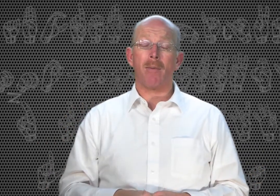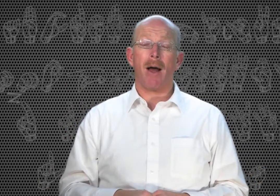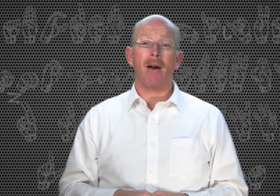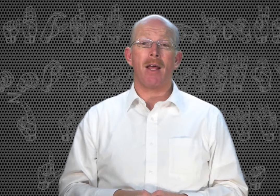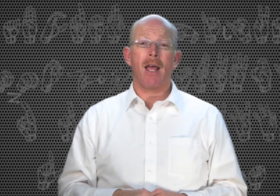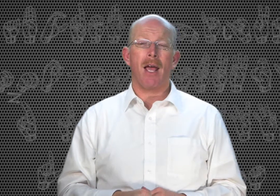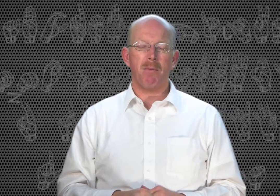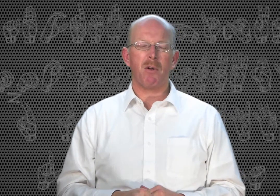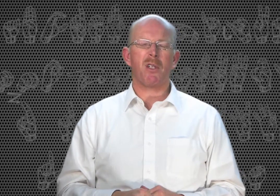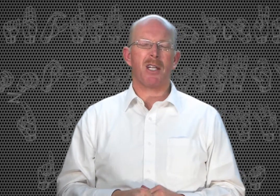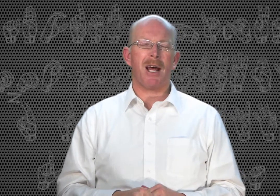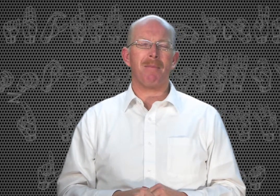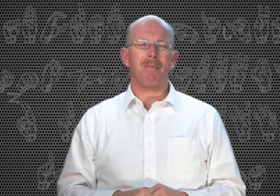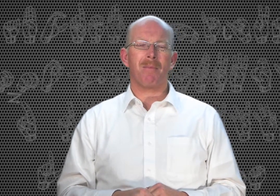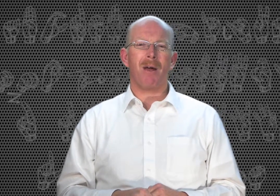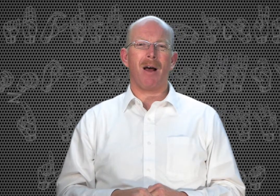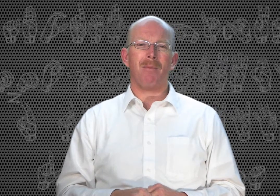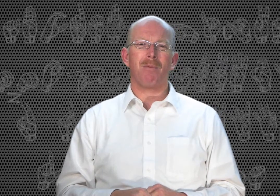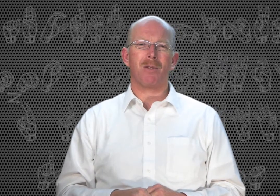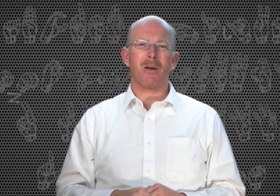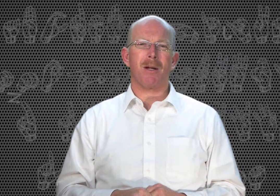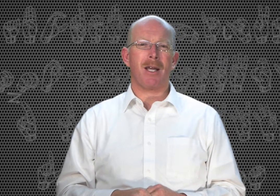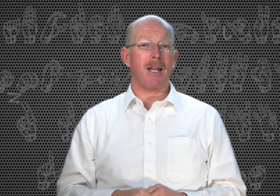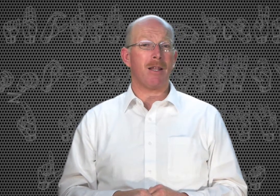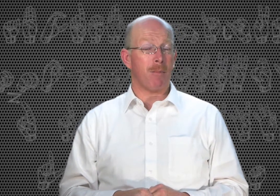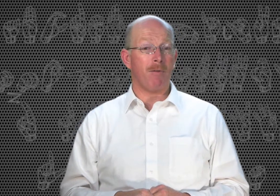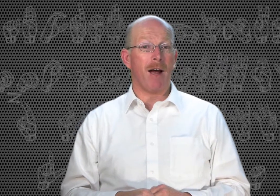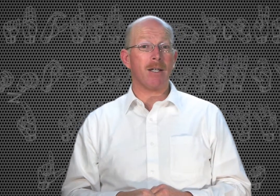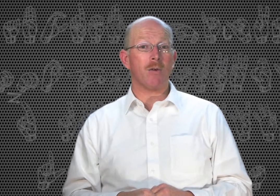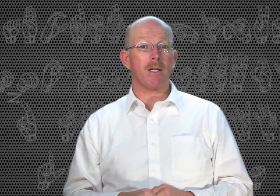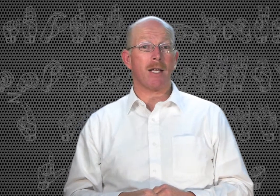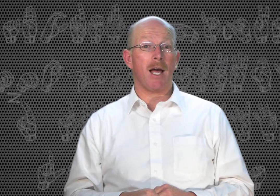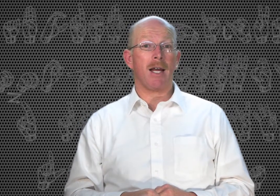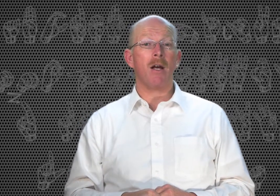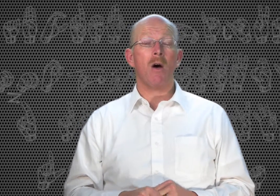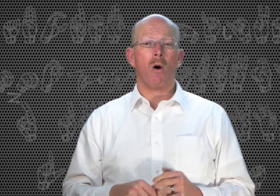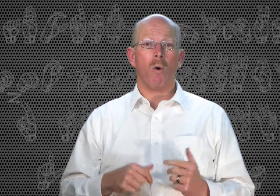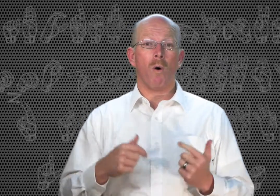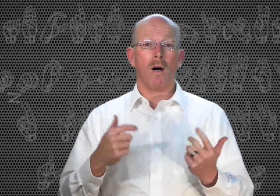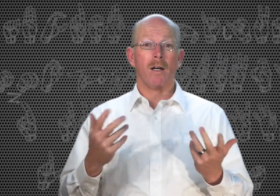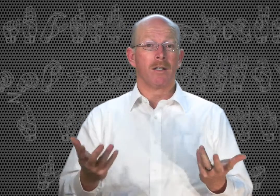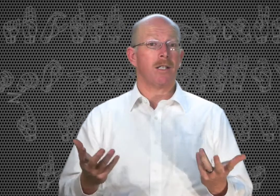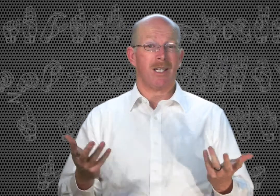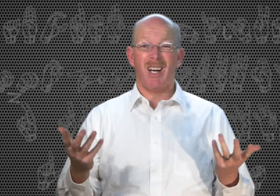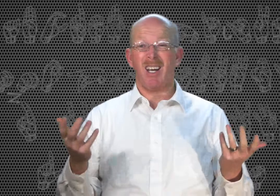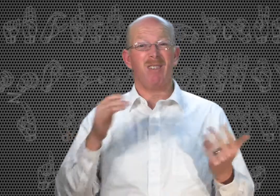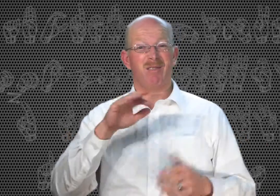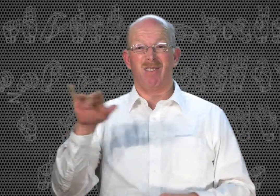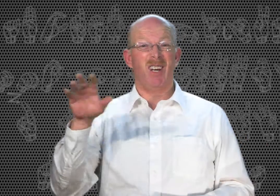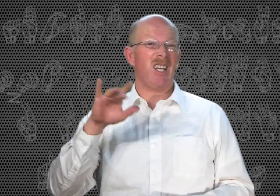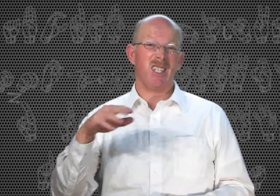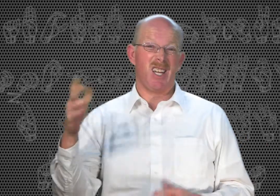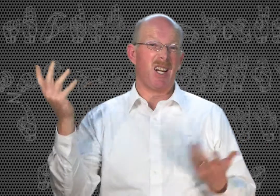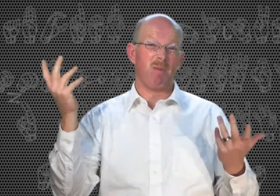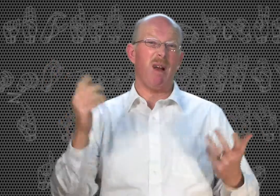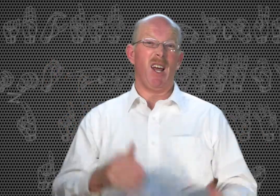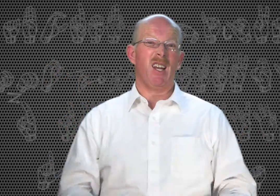about. And most of the time somebody can either provide you a sign or just tell you, no, you just got to spell it.